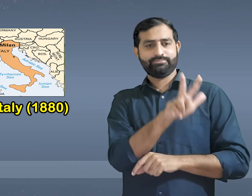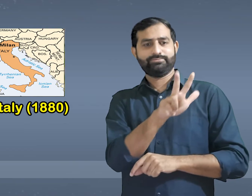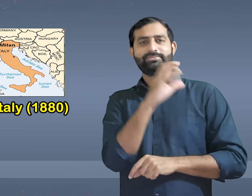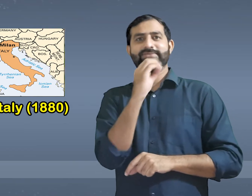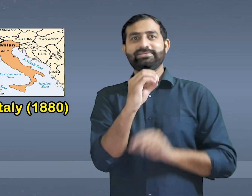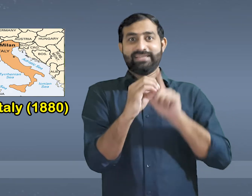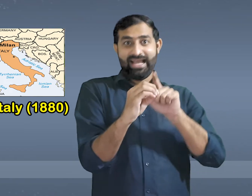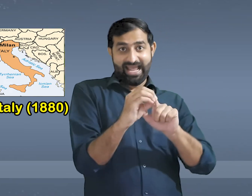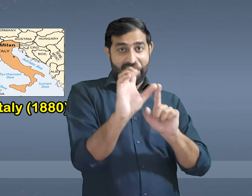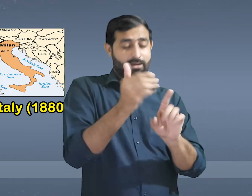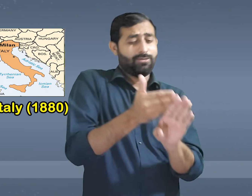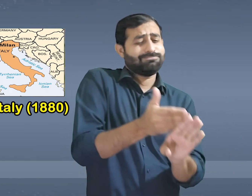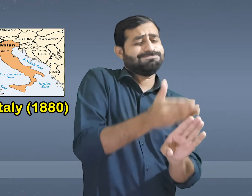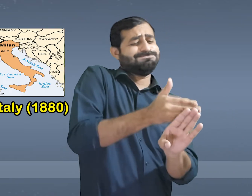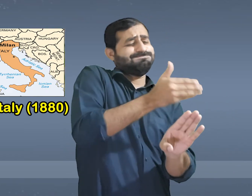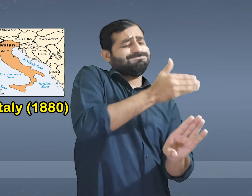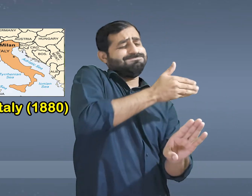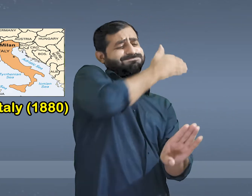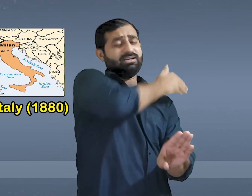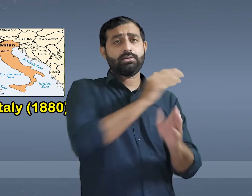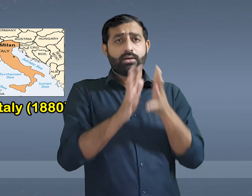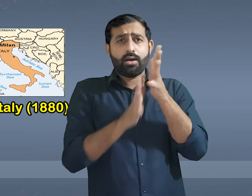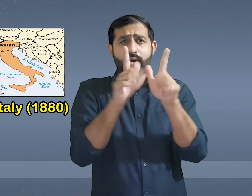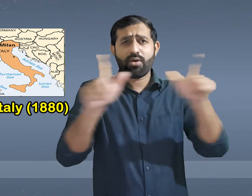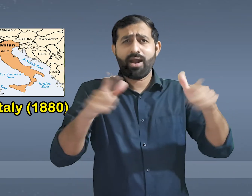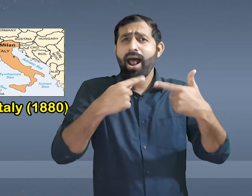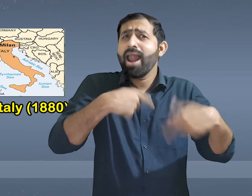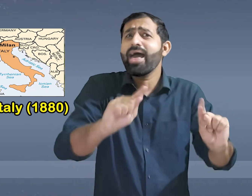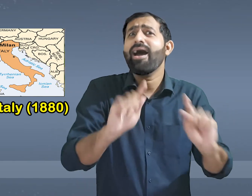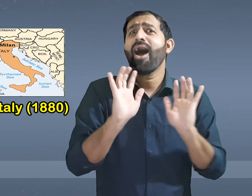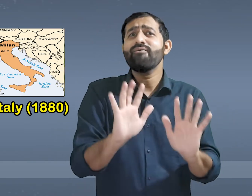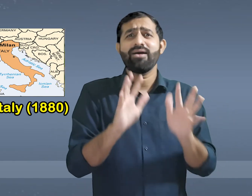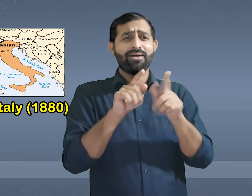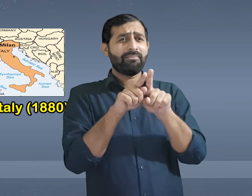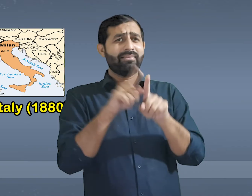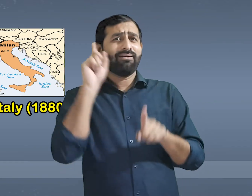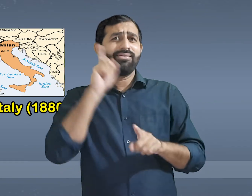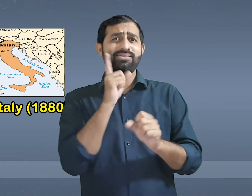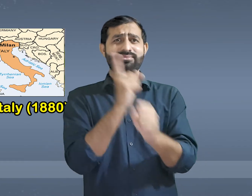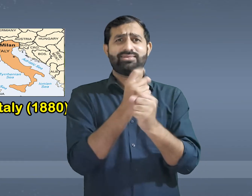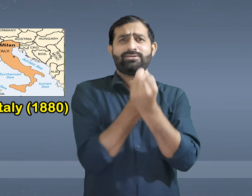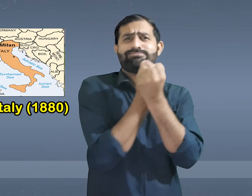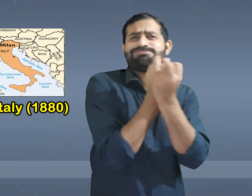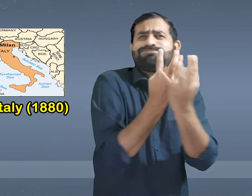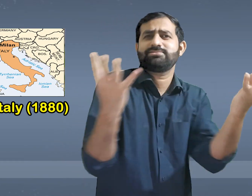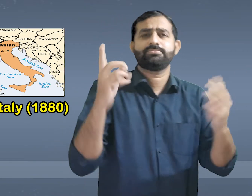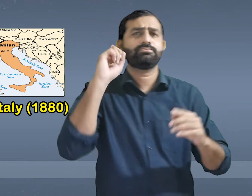1880. Before that sign language was used in deaf education. In deaf schools